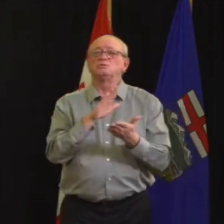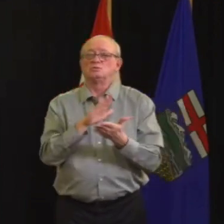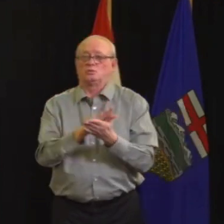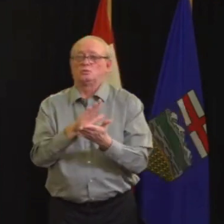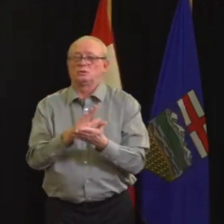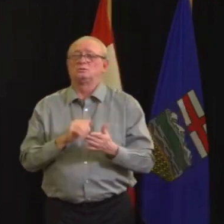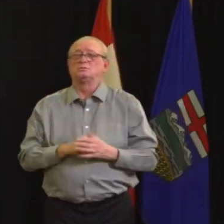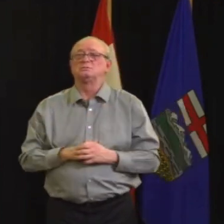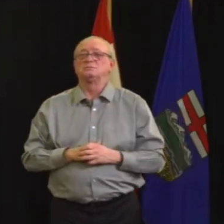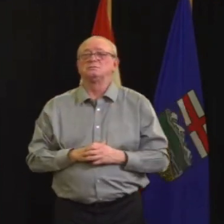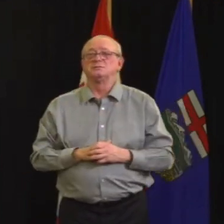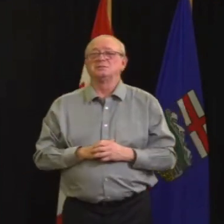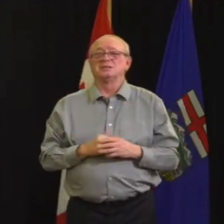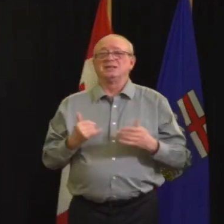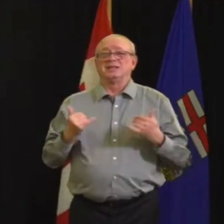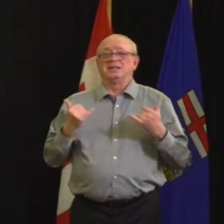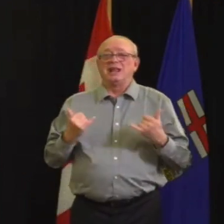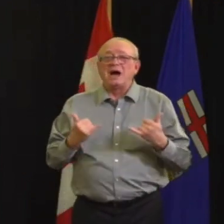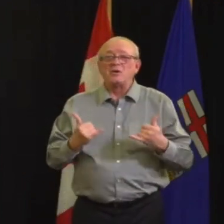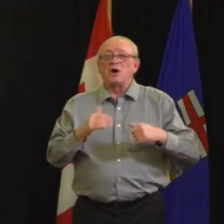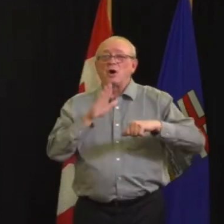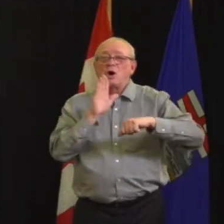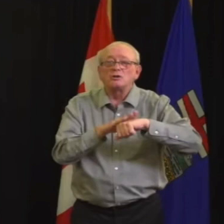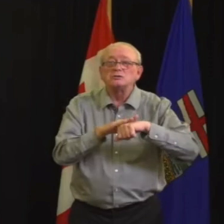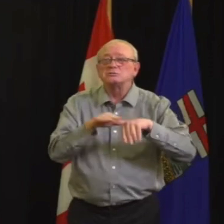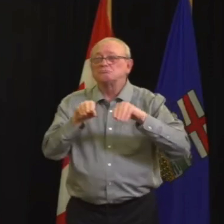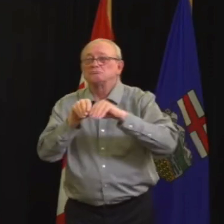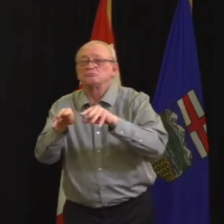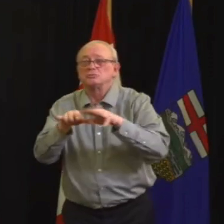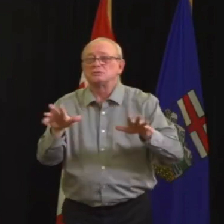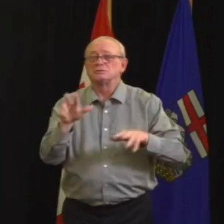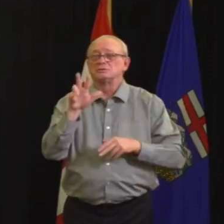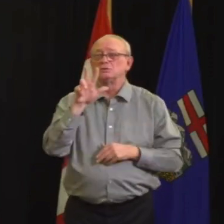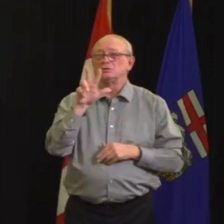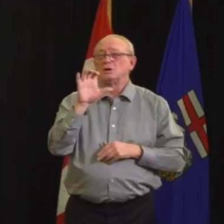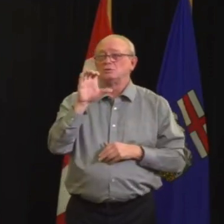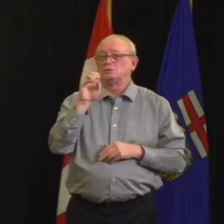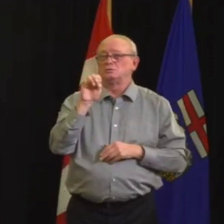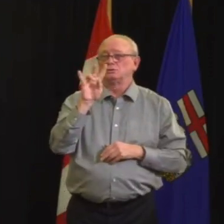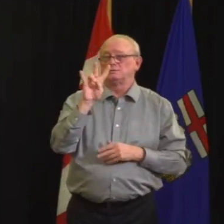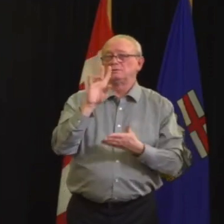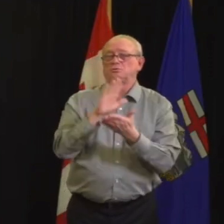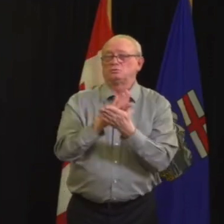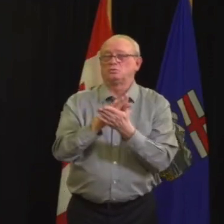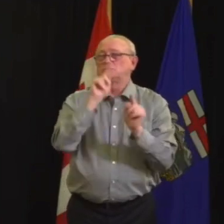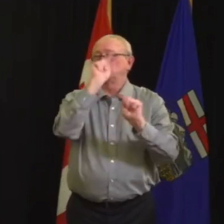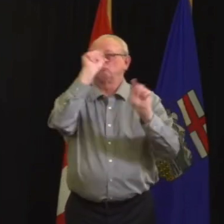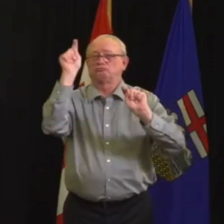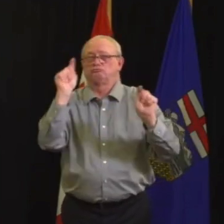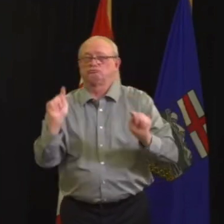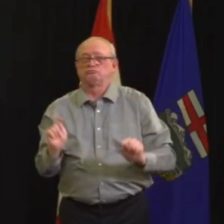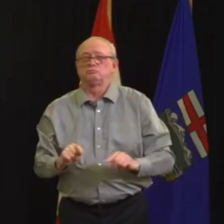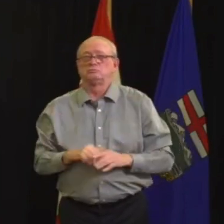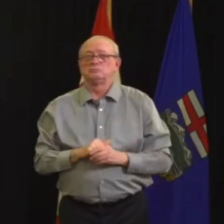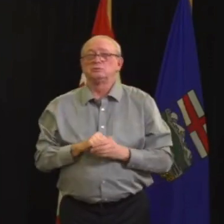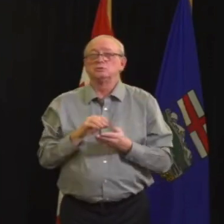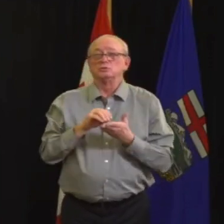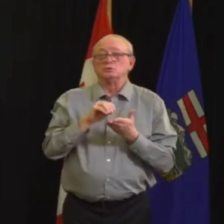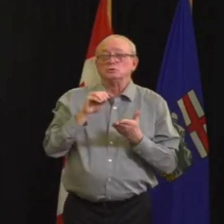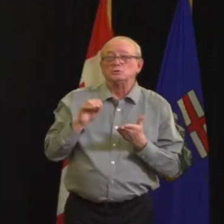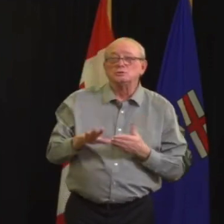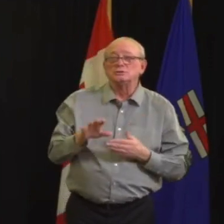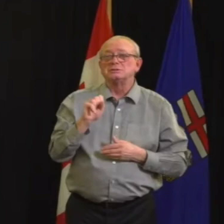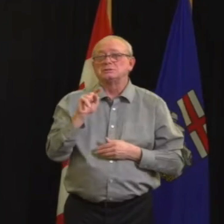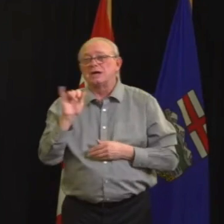Currently, these schools have 1,031 active cases in total. This number includes 62 schools that are